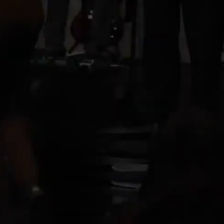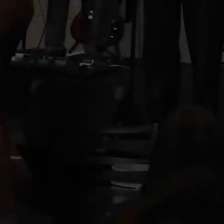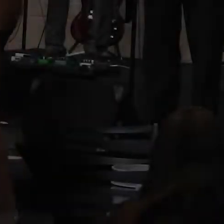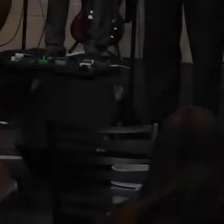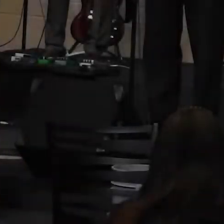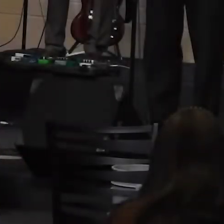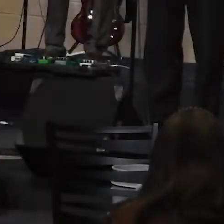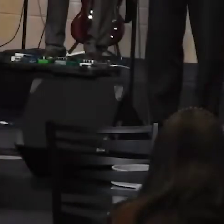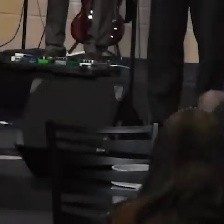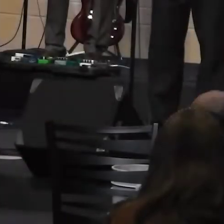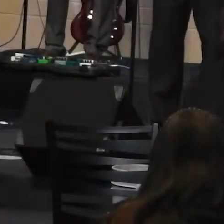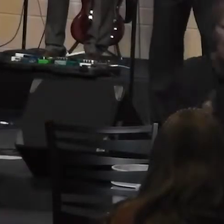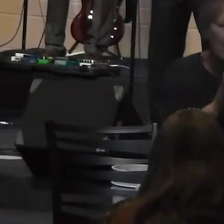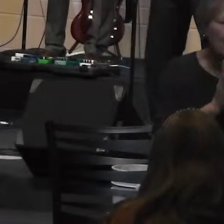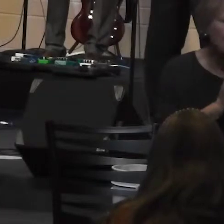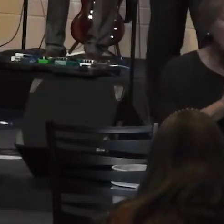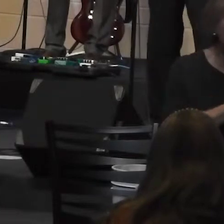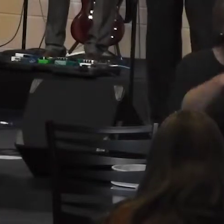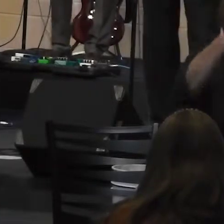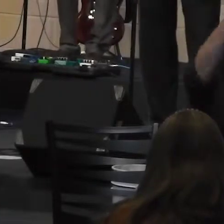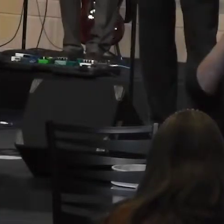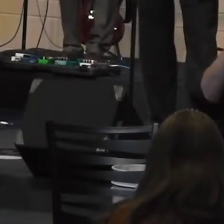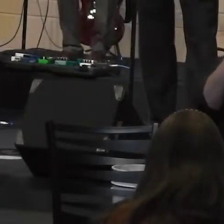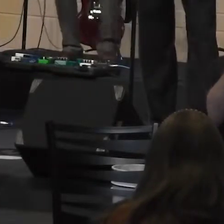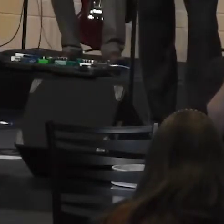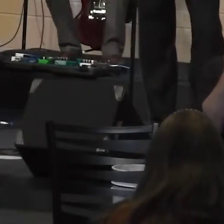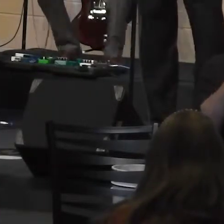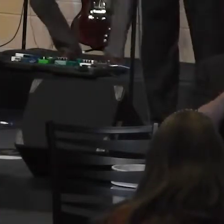Would you guys pray with me? God, as we just sing,